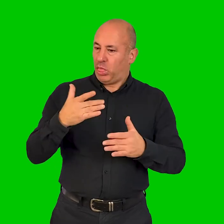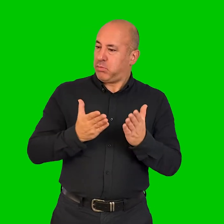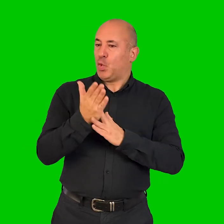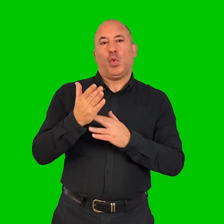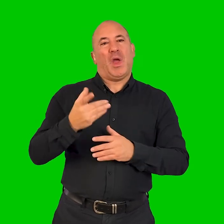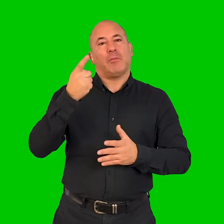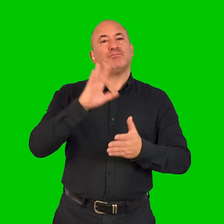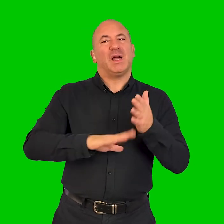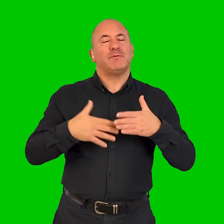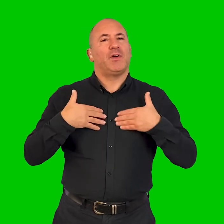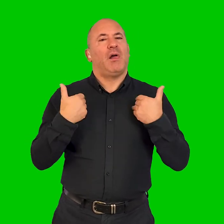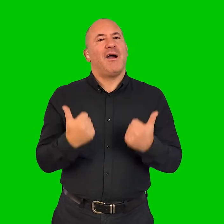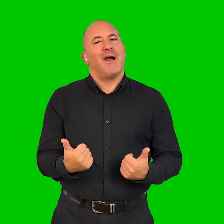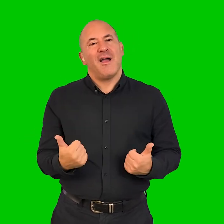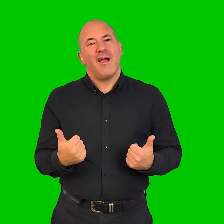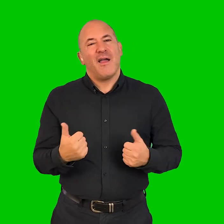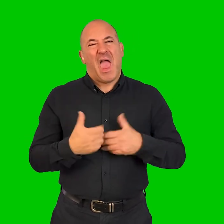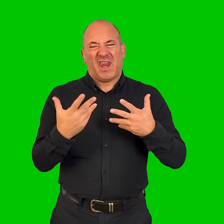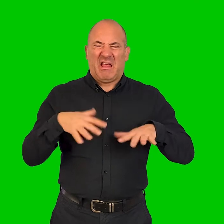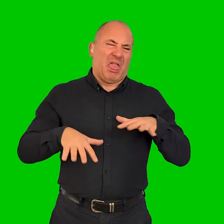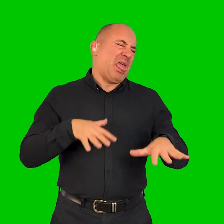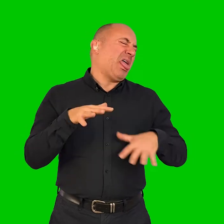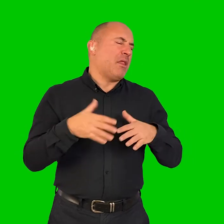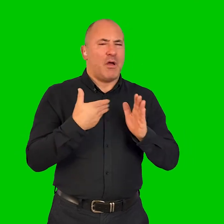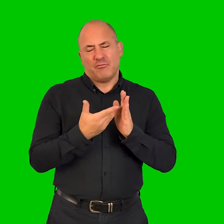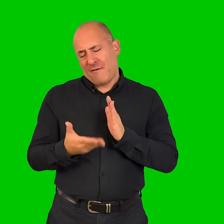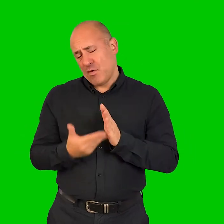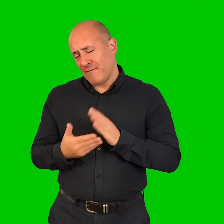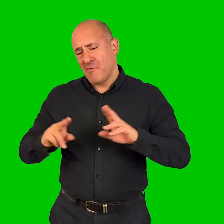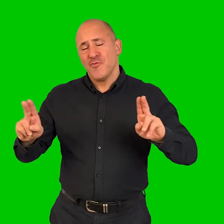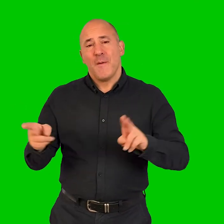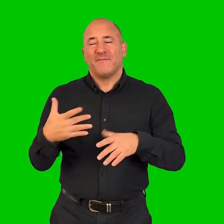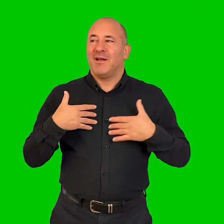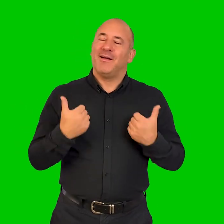make people's live experience as easy and